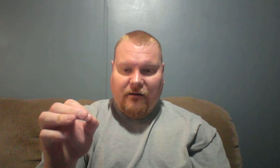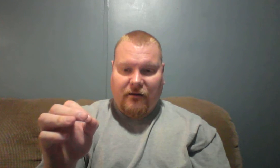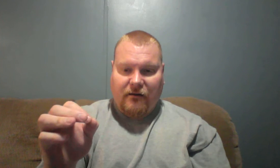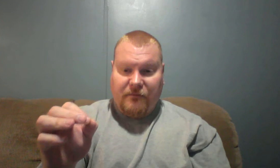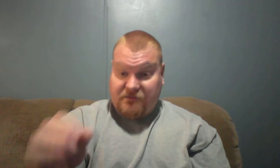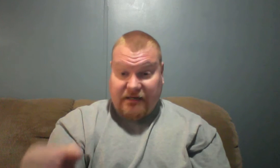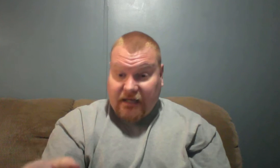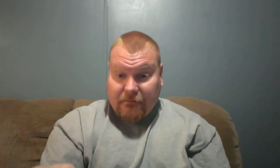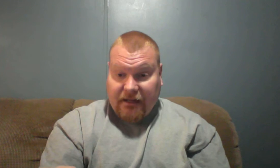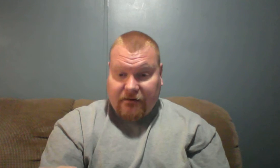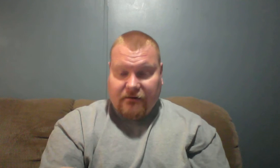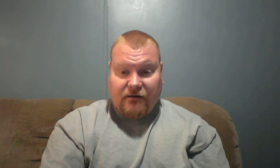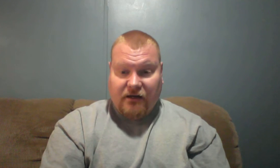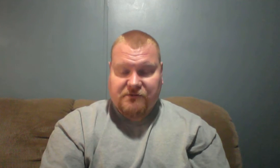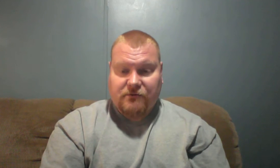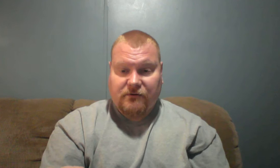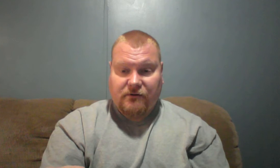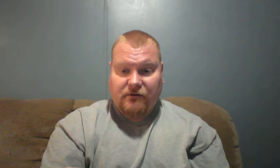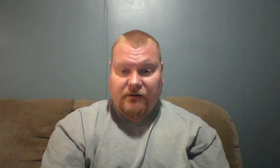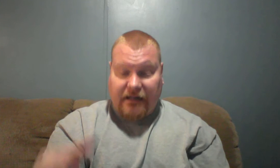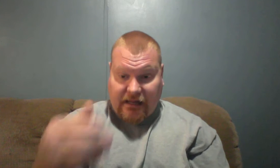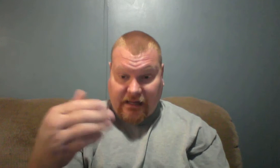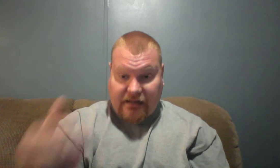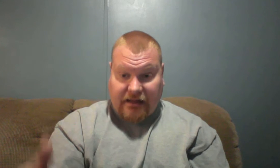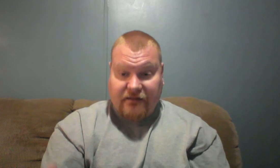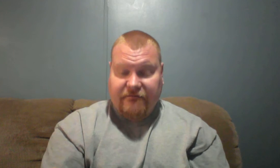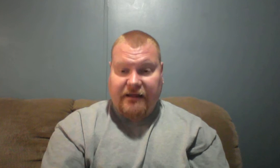he must have been a young man in the gospel, in the faith.